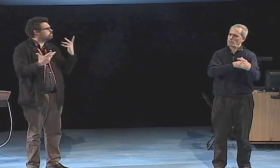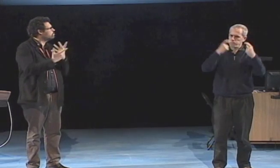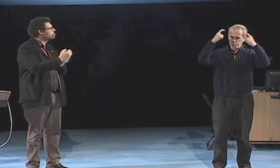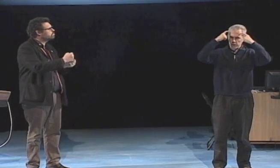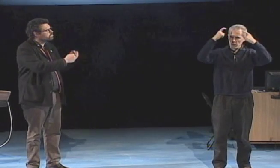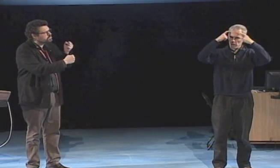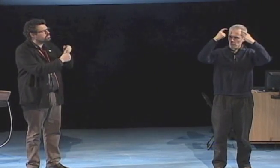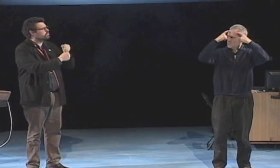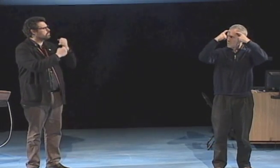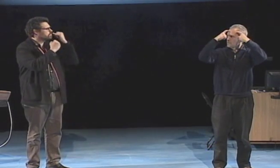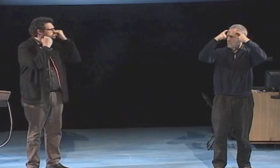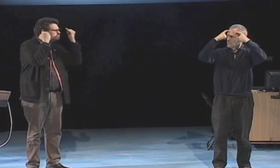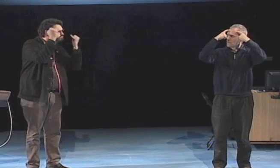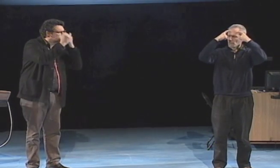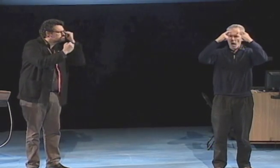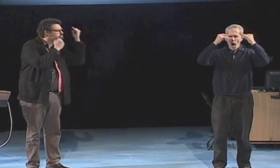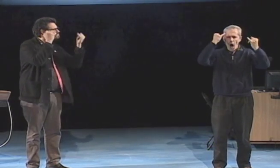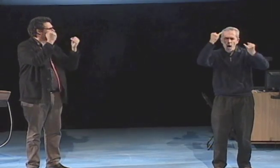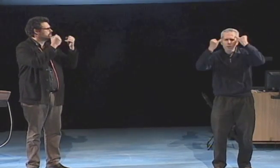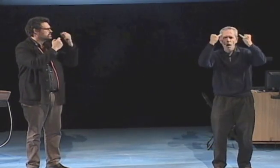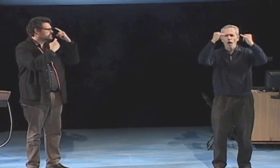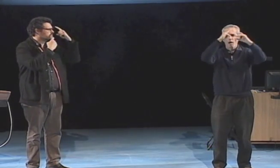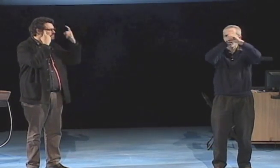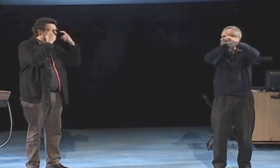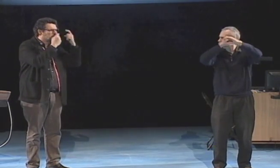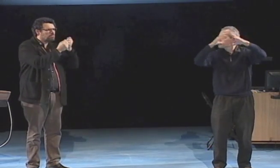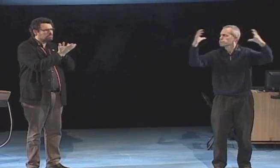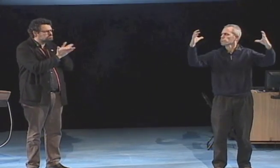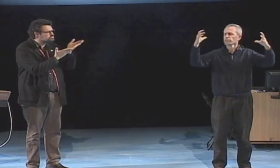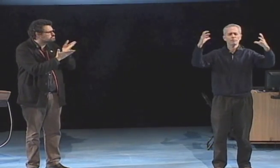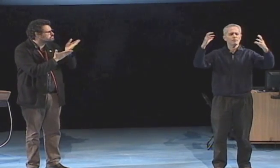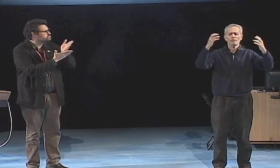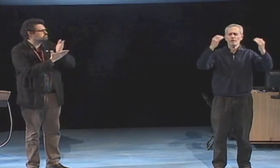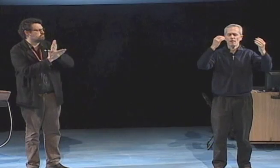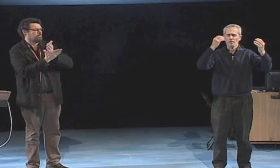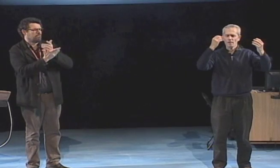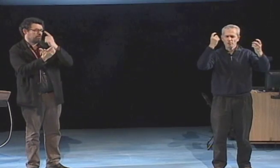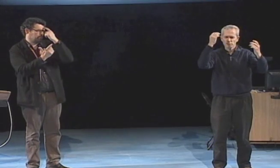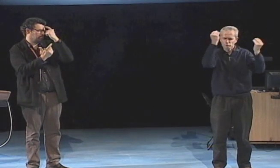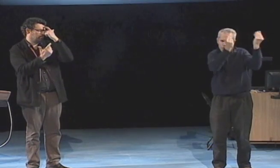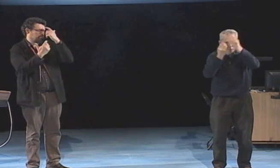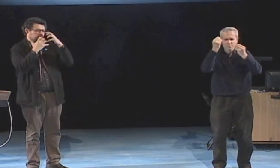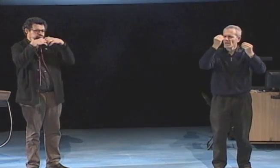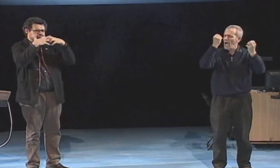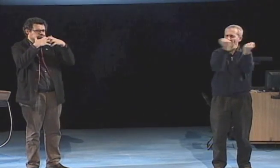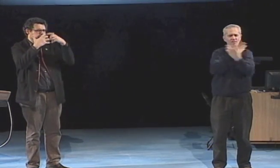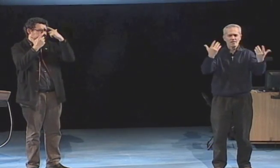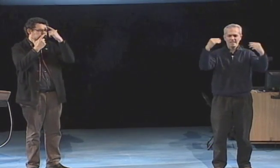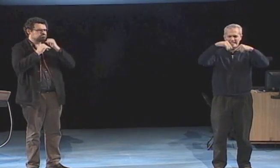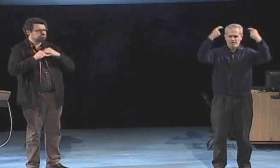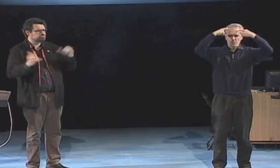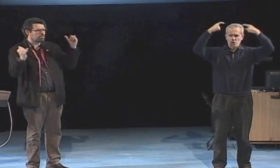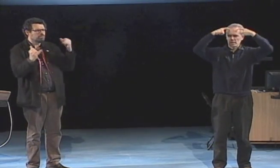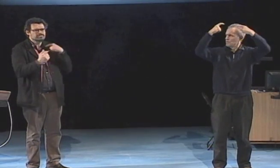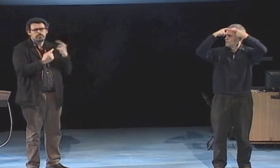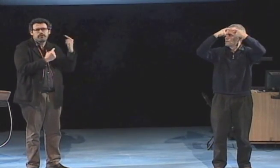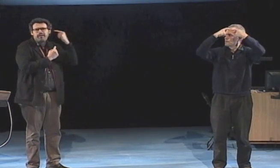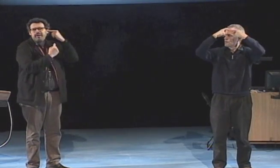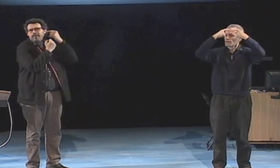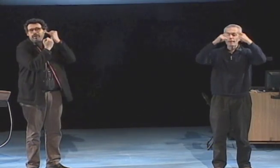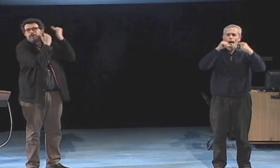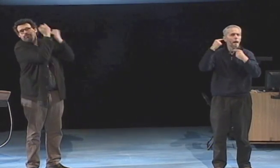reason I chose this particular sign is because it refers first to the brain the seat of our creative and intellectual